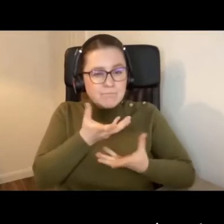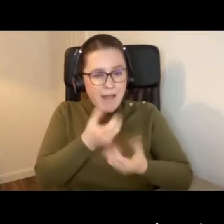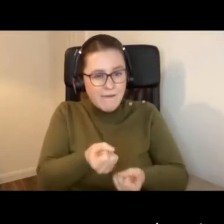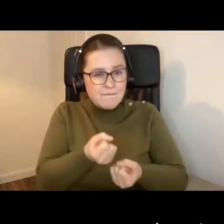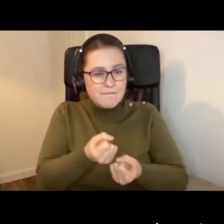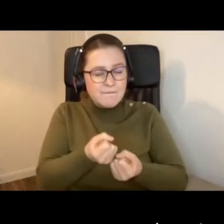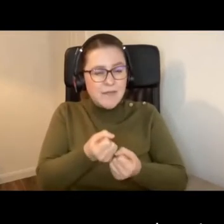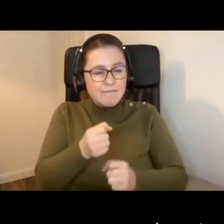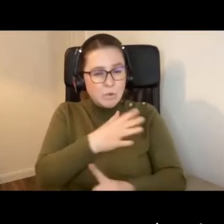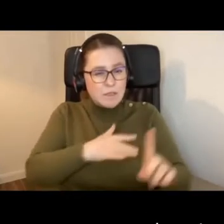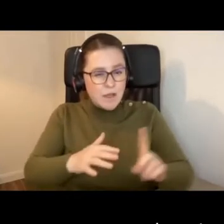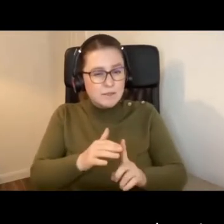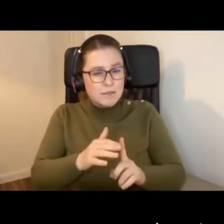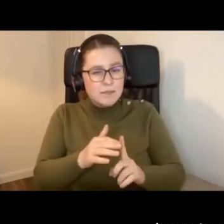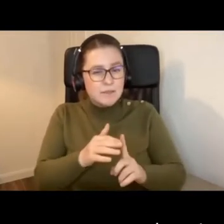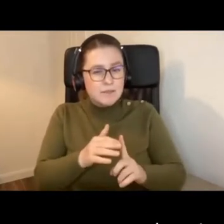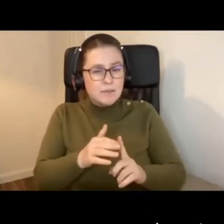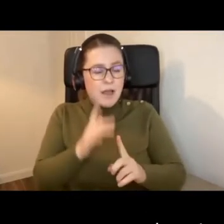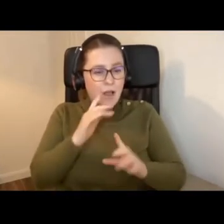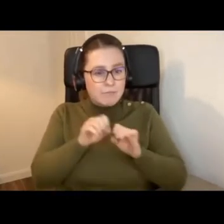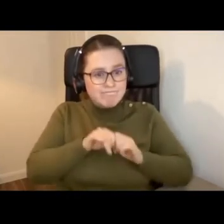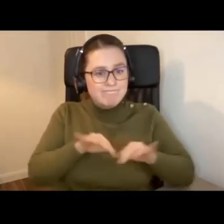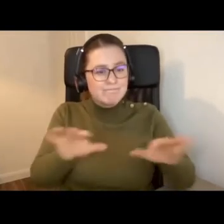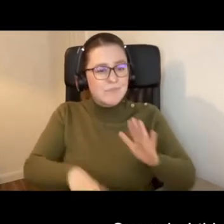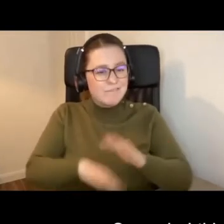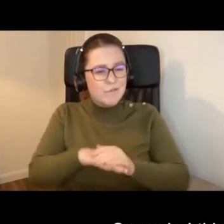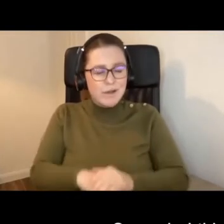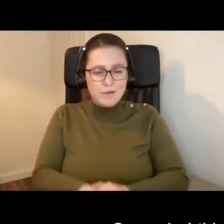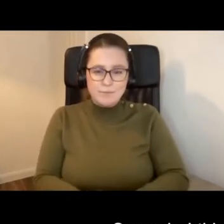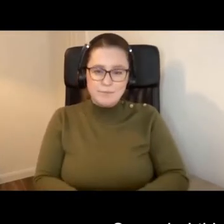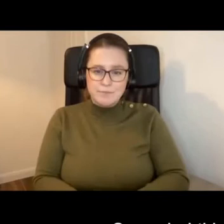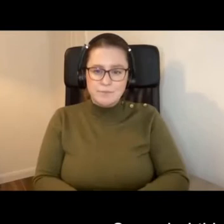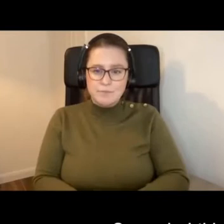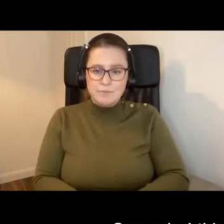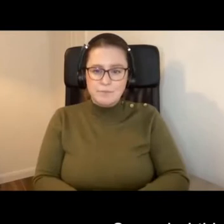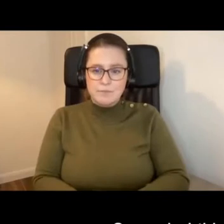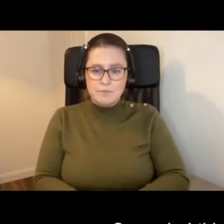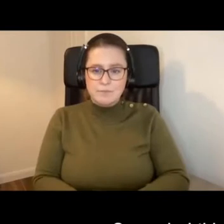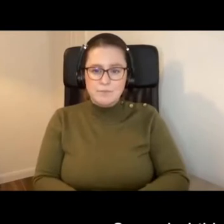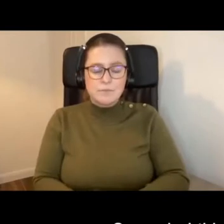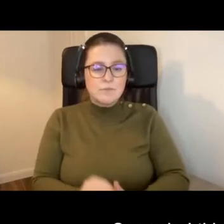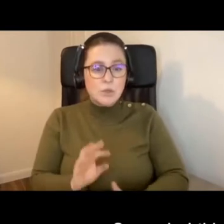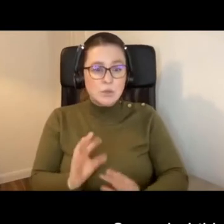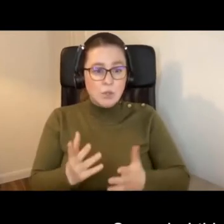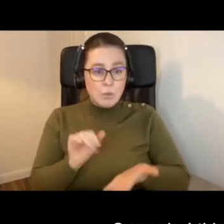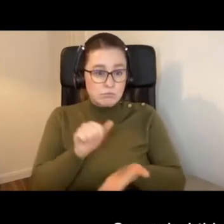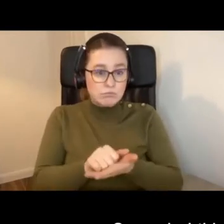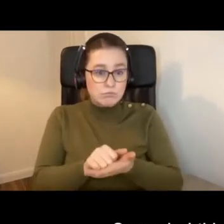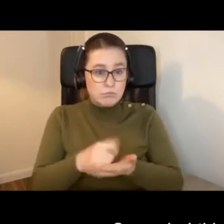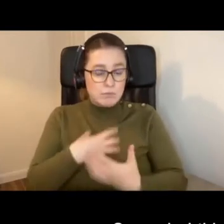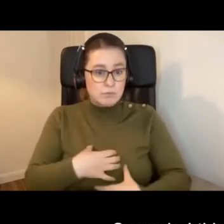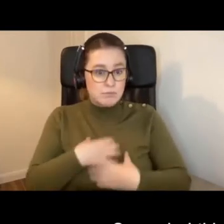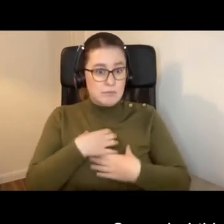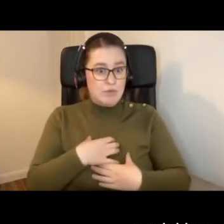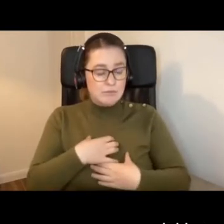society. Get out there. So, yeah, I think I was surprised